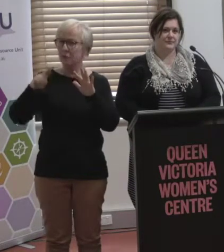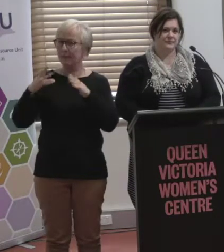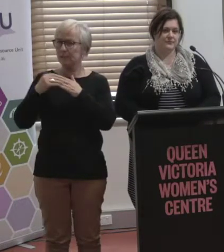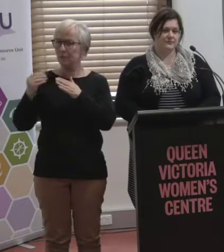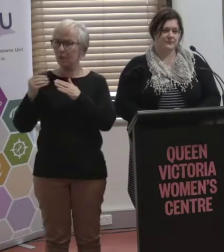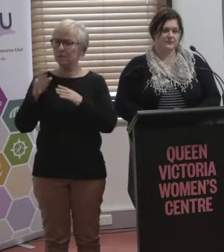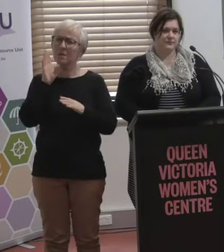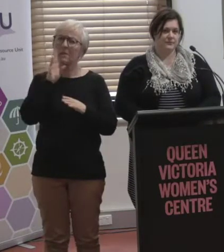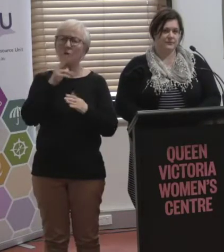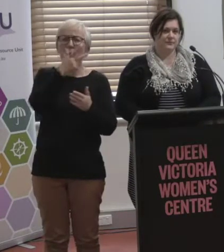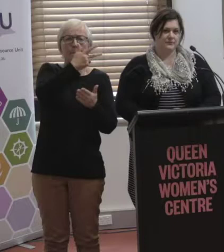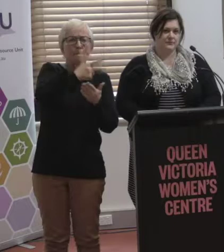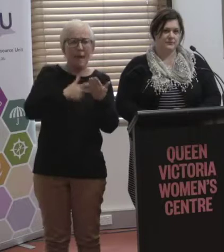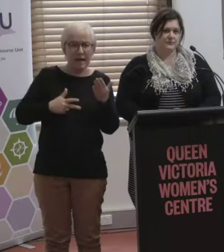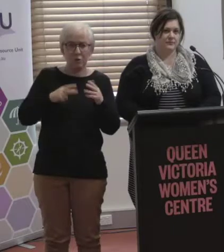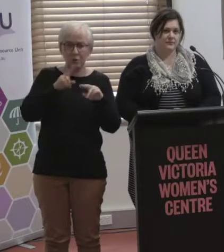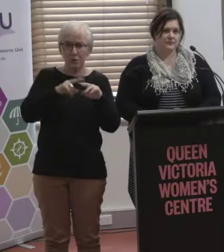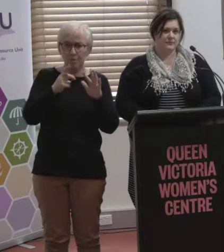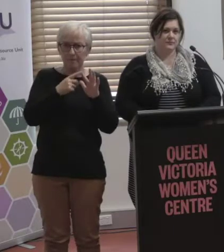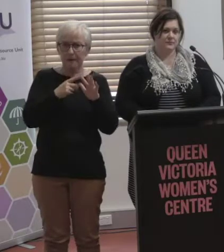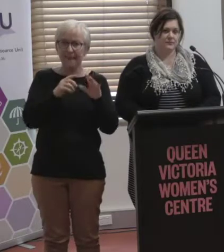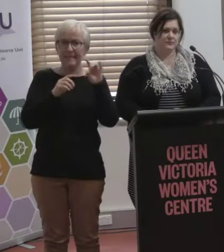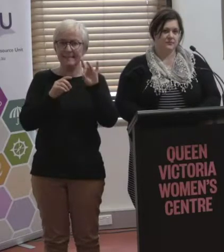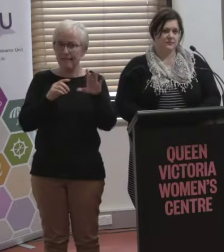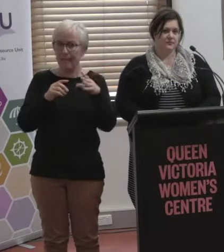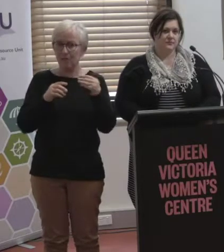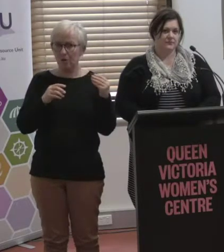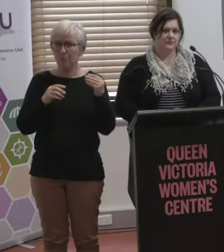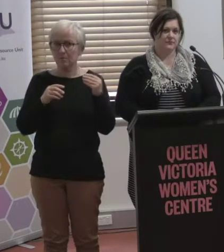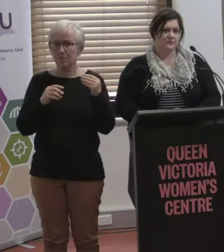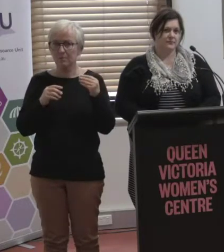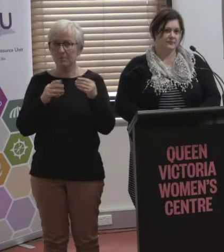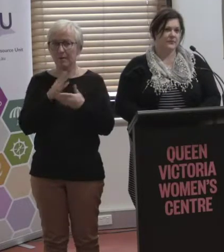interest? Partial fee is $10. Okay. Yep.